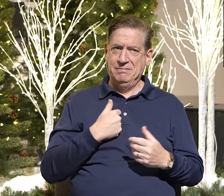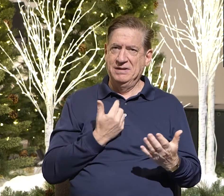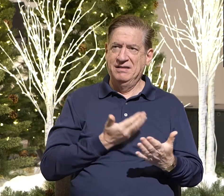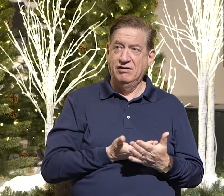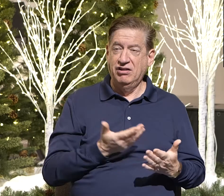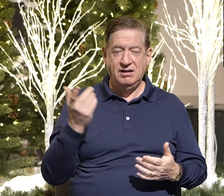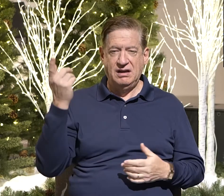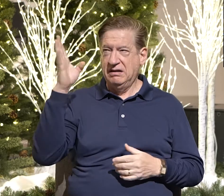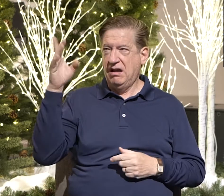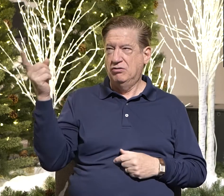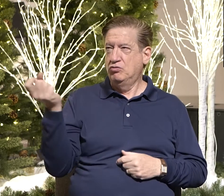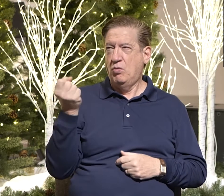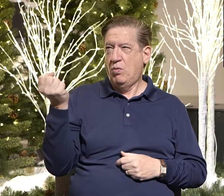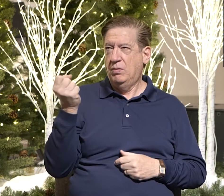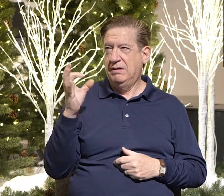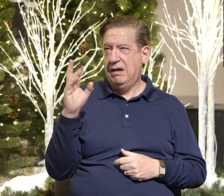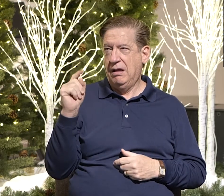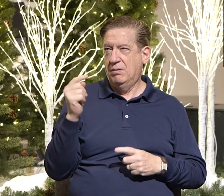God's holding out on me.